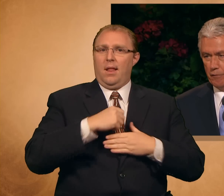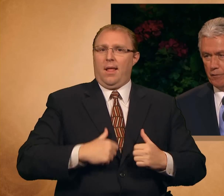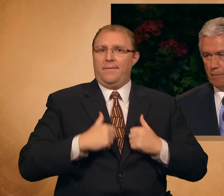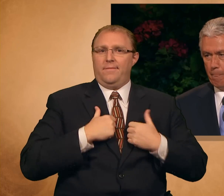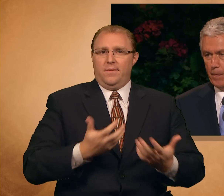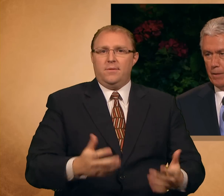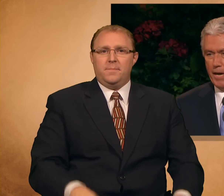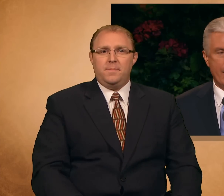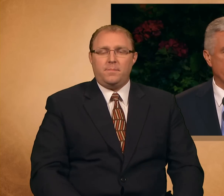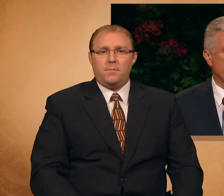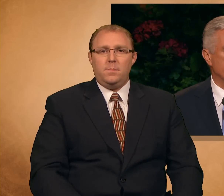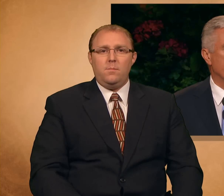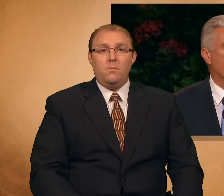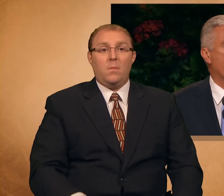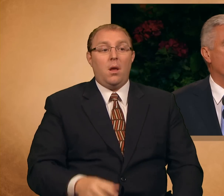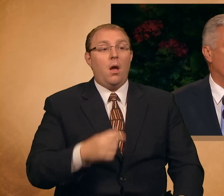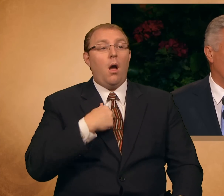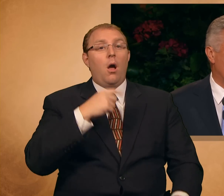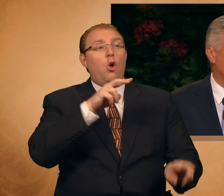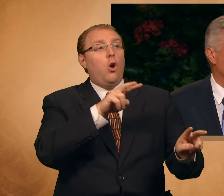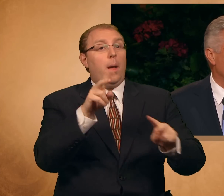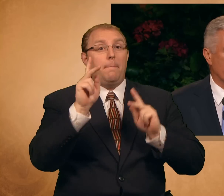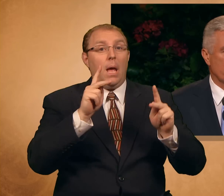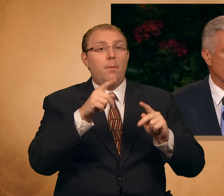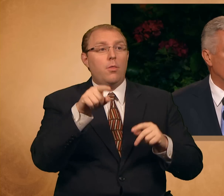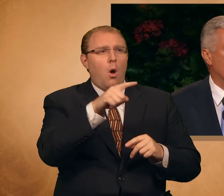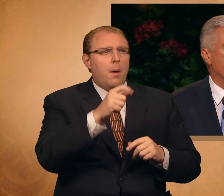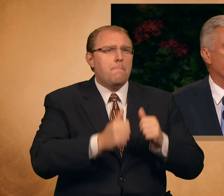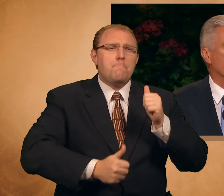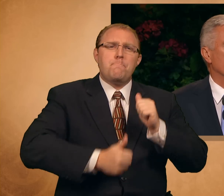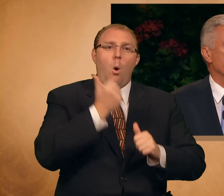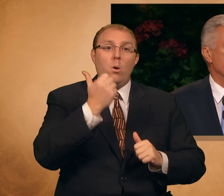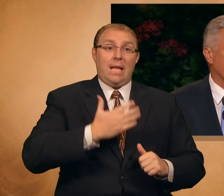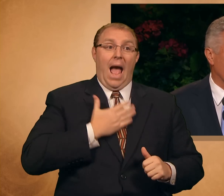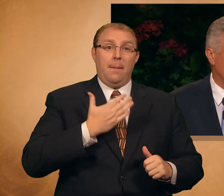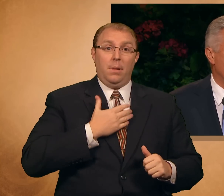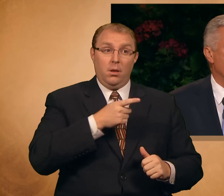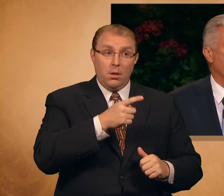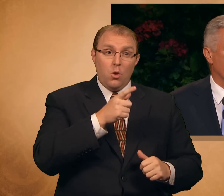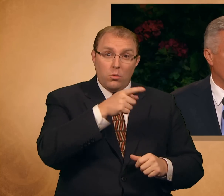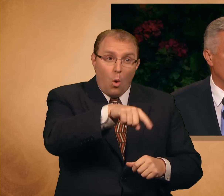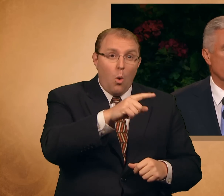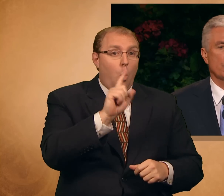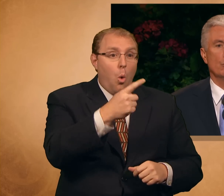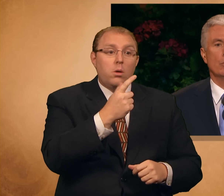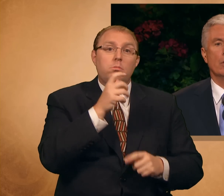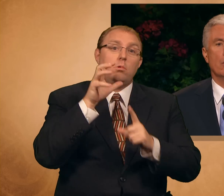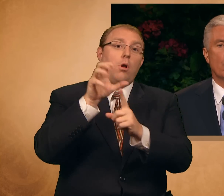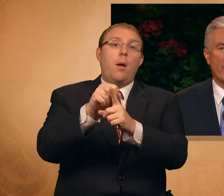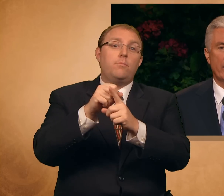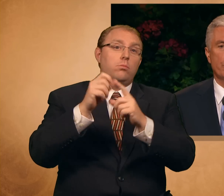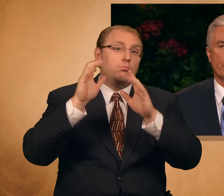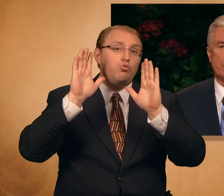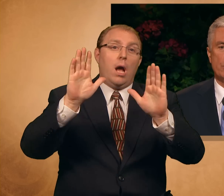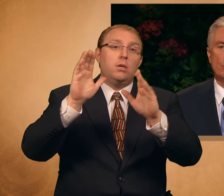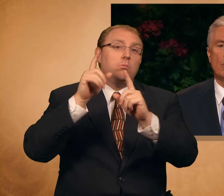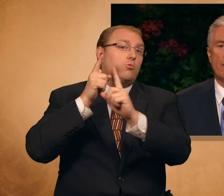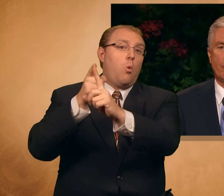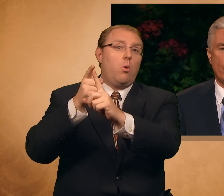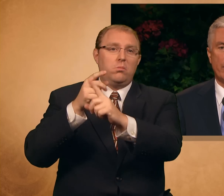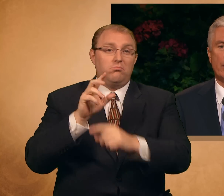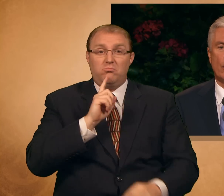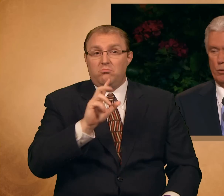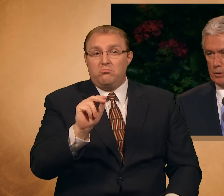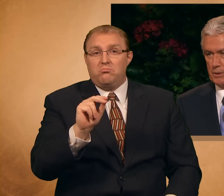life. The happiest people I know are not those who find their golden ticket. They are those who, while in pursuit